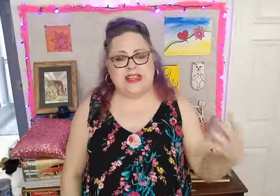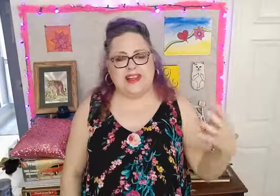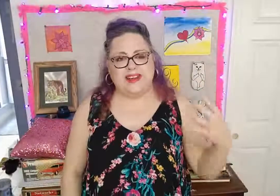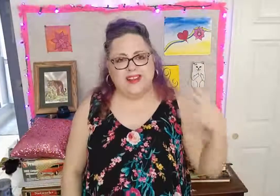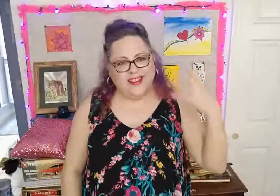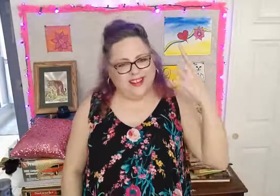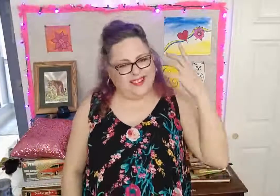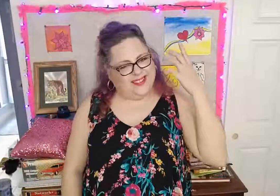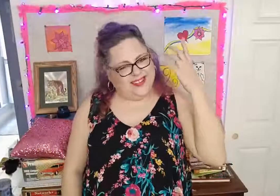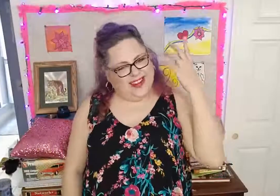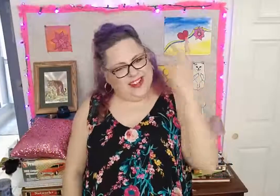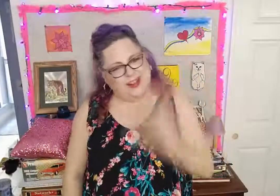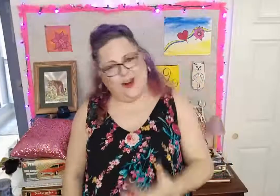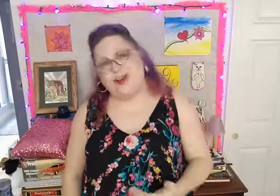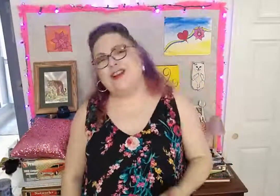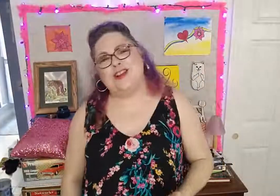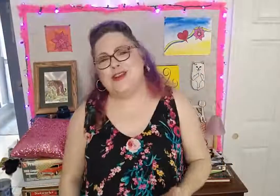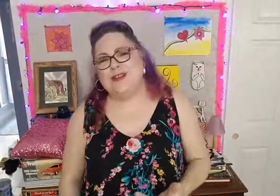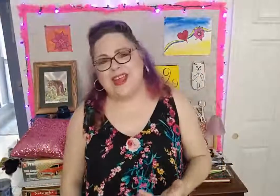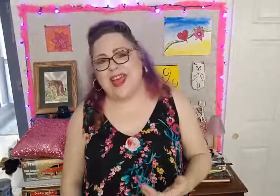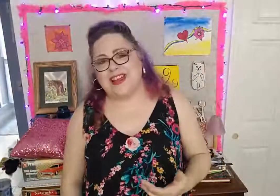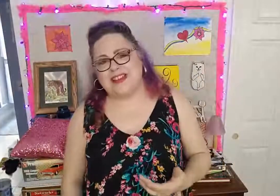it's hard to do that.